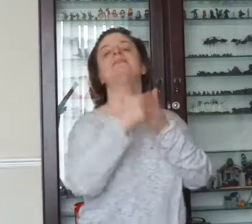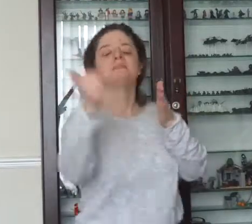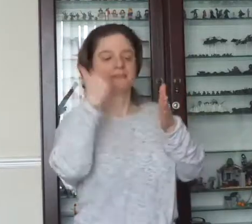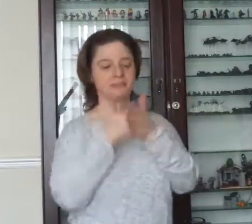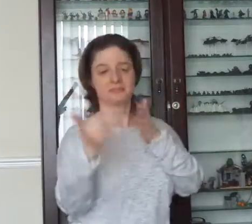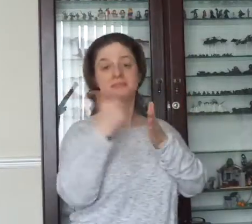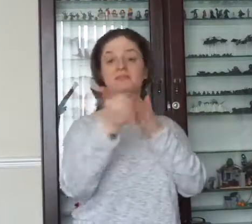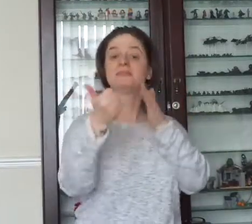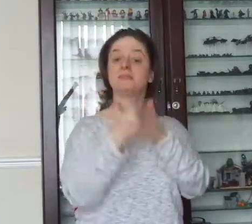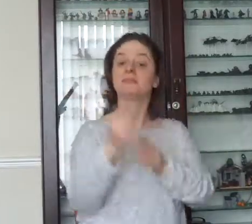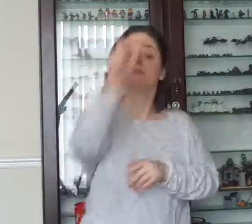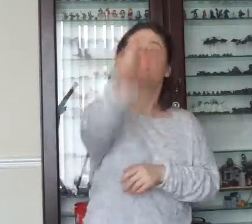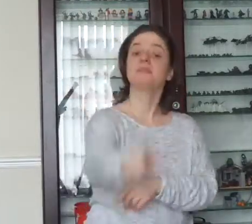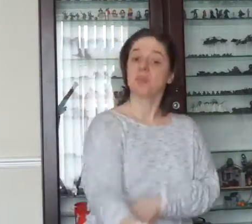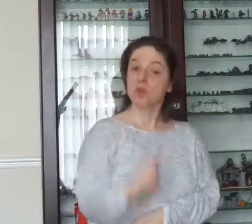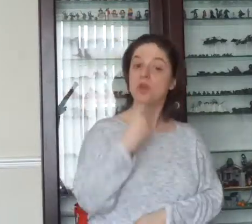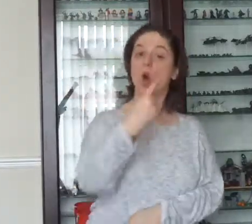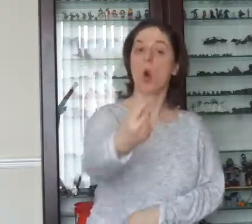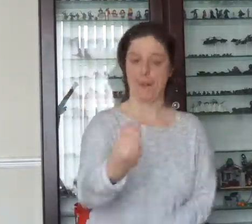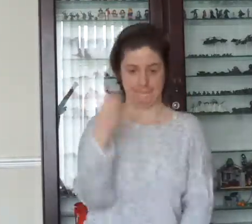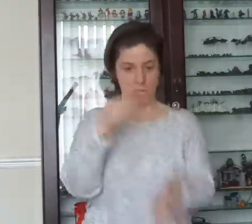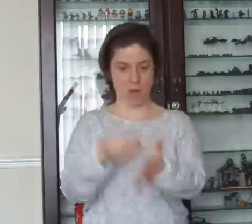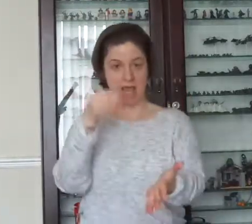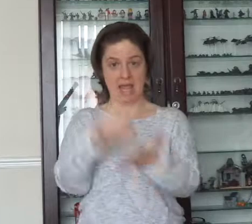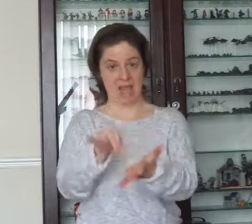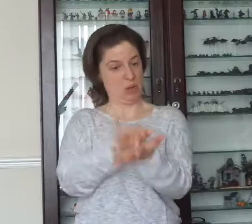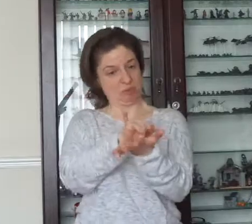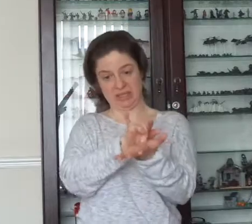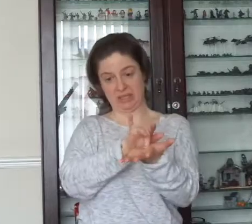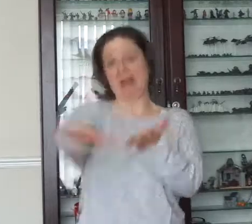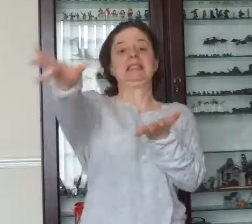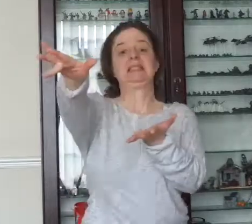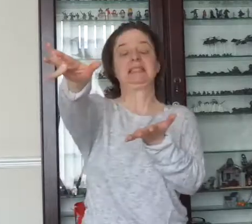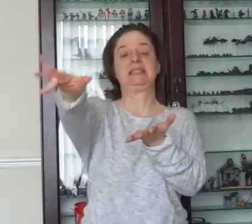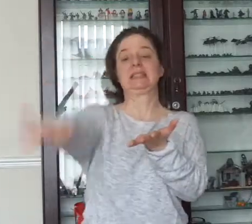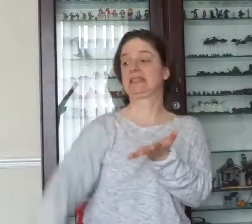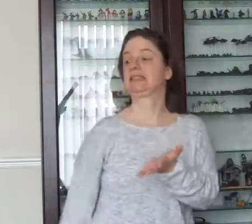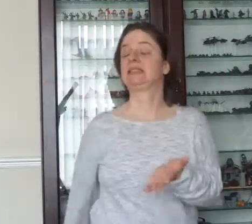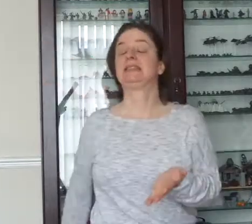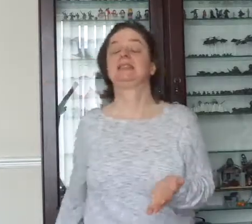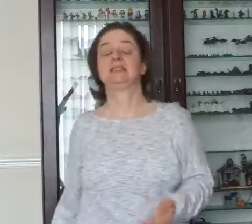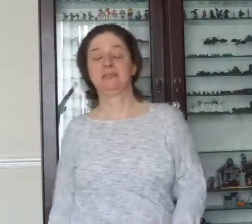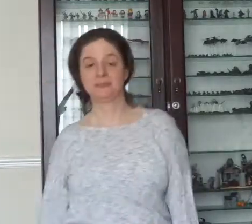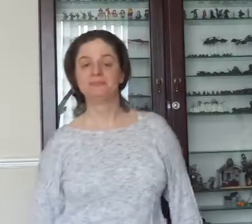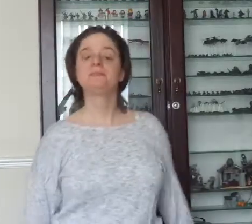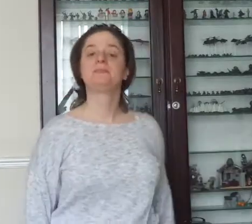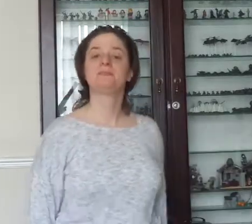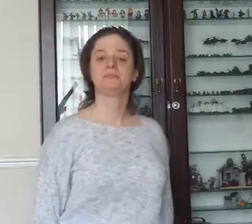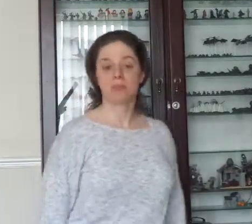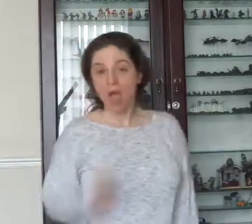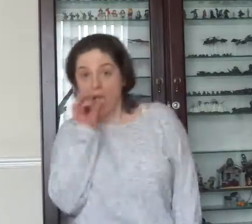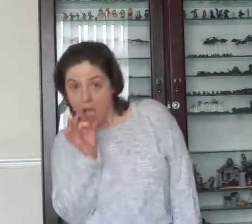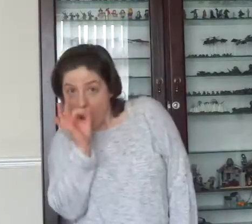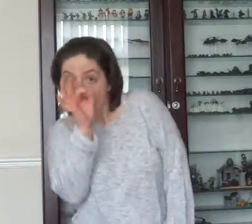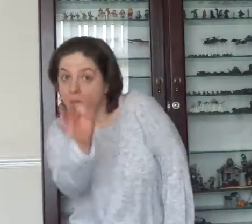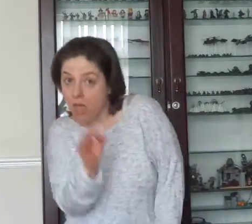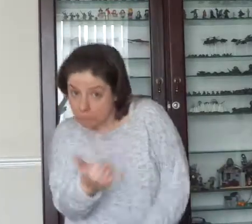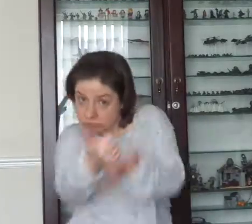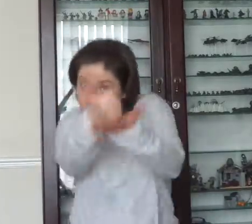I told a landlady me money was spent. I asked her for credit,